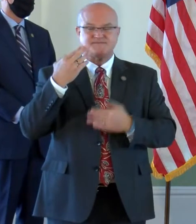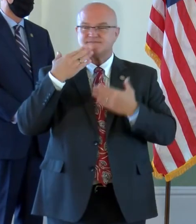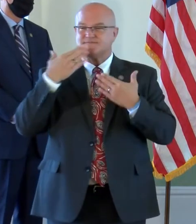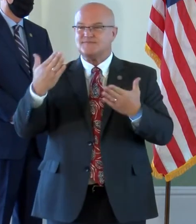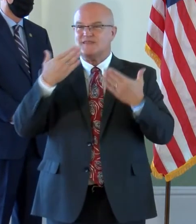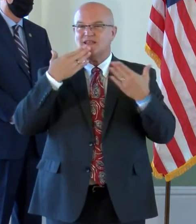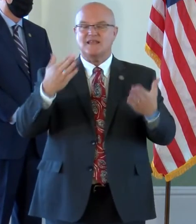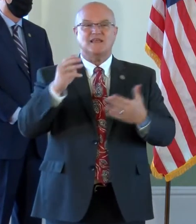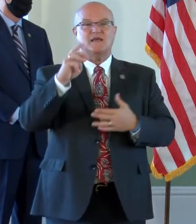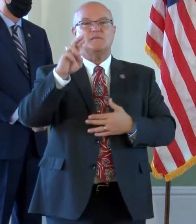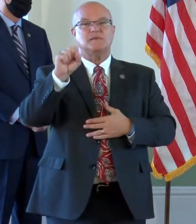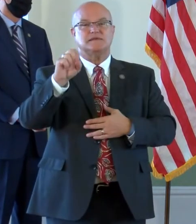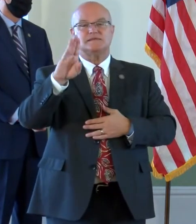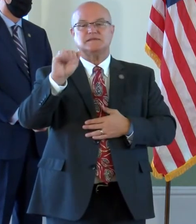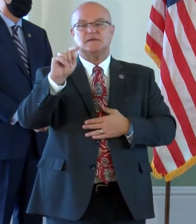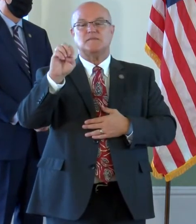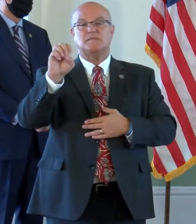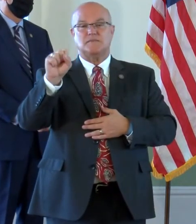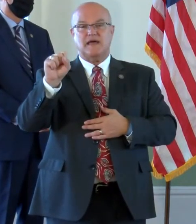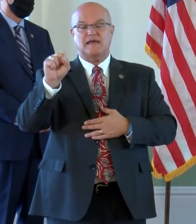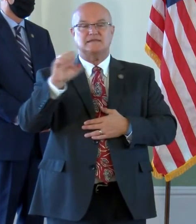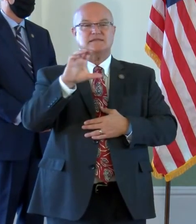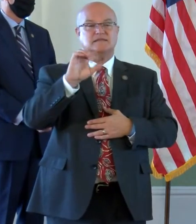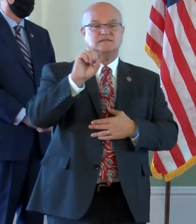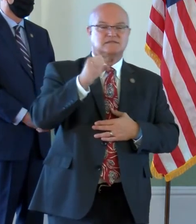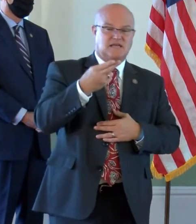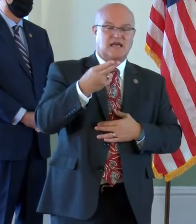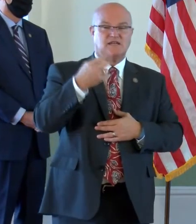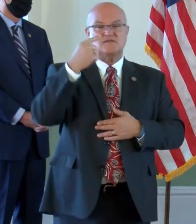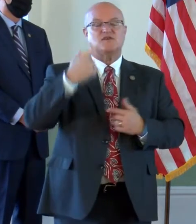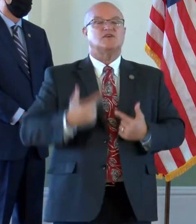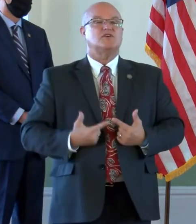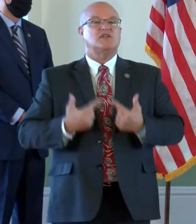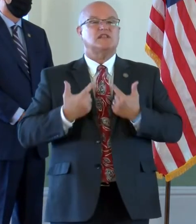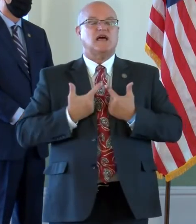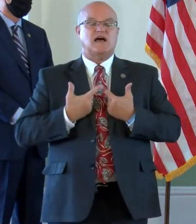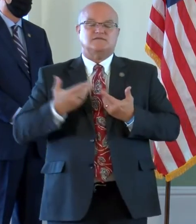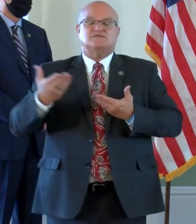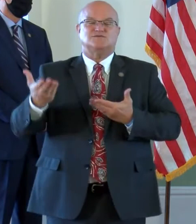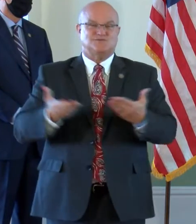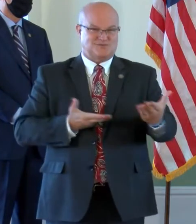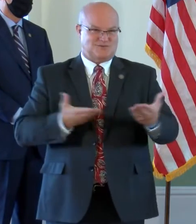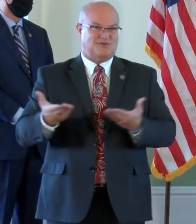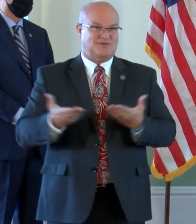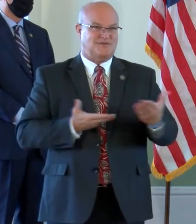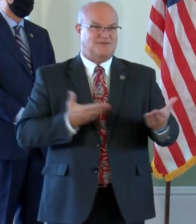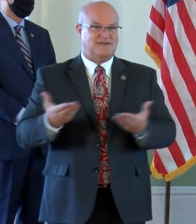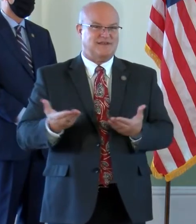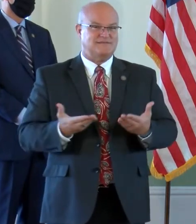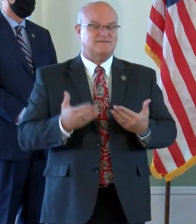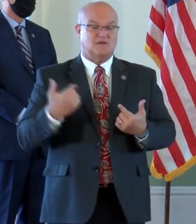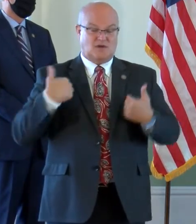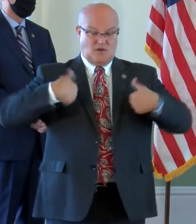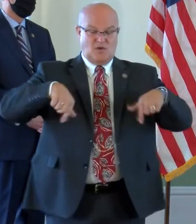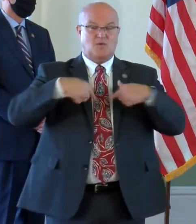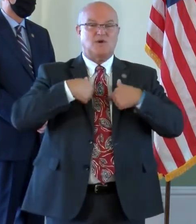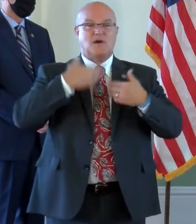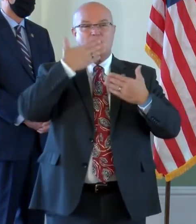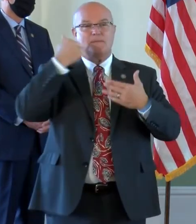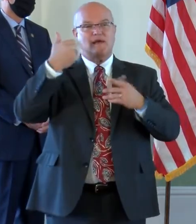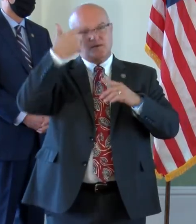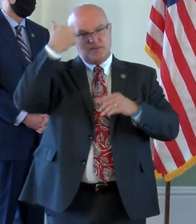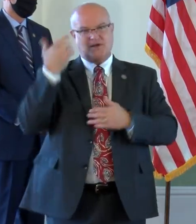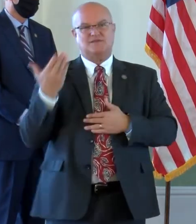you to Mrs. Bates and Mr. Cash for your lives spent in service. We are all better by you.